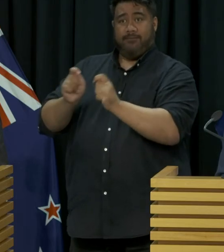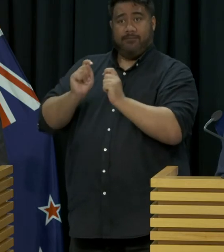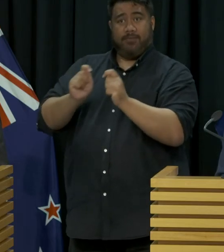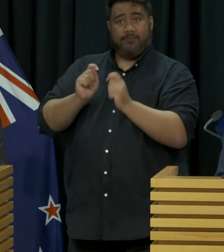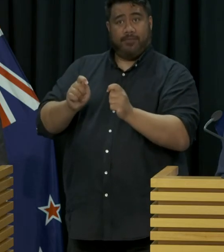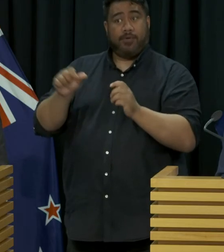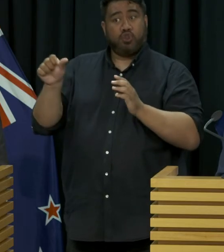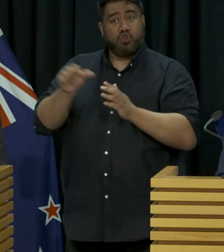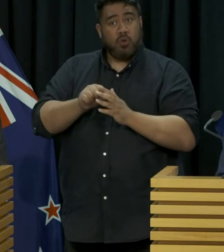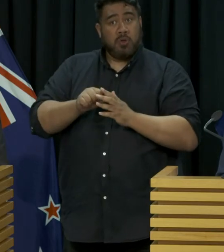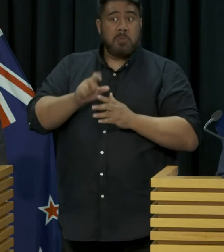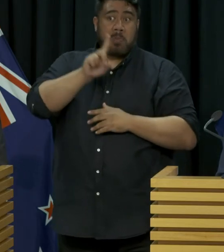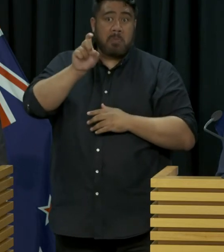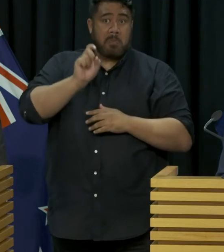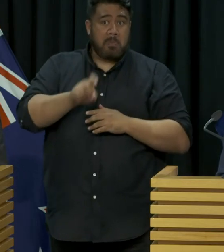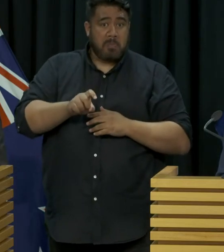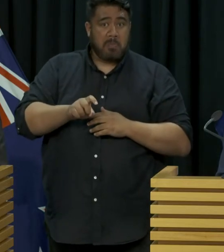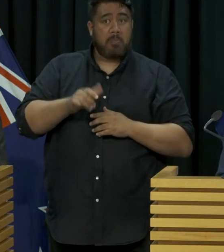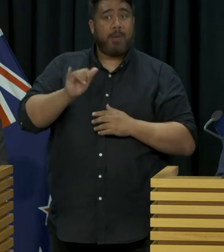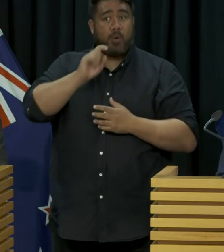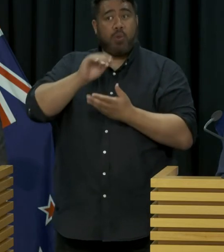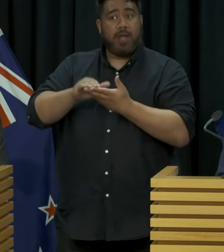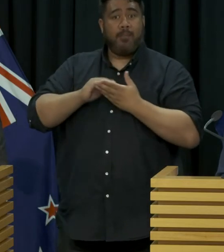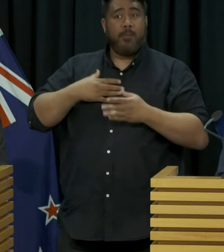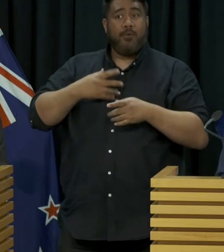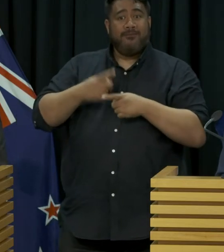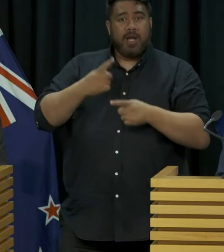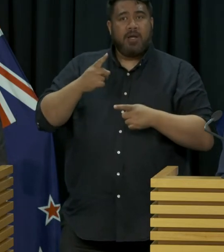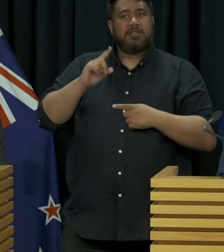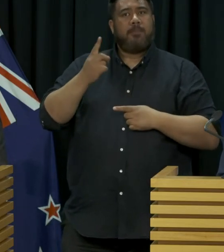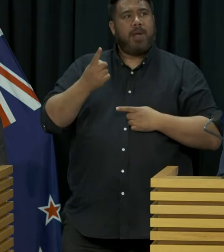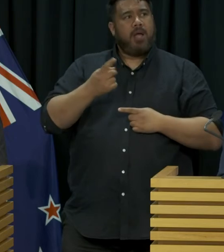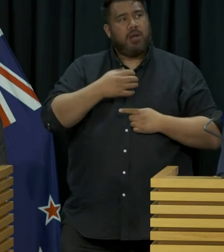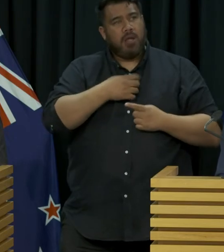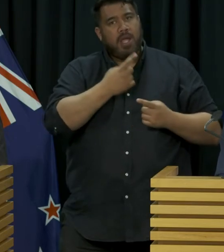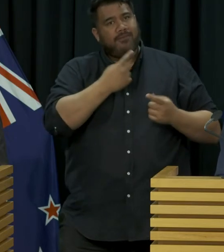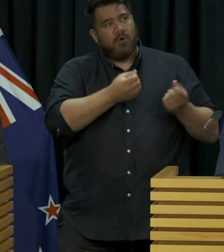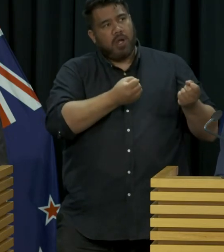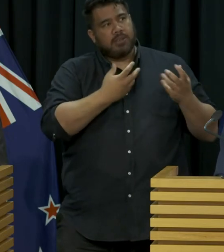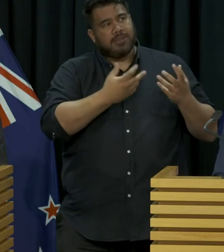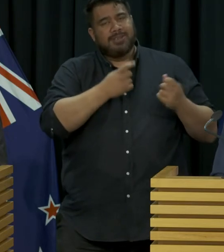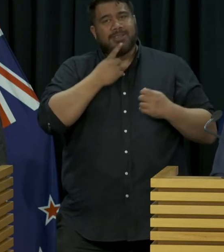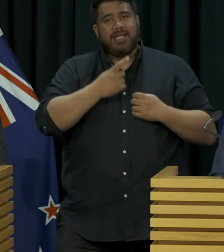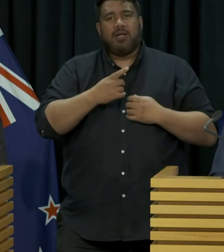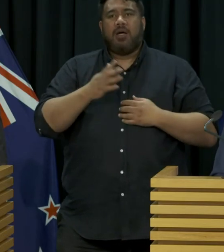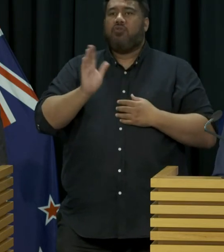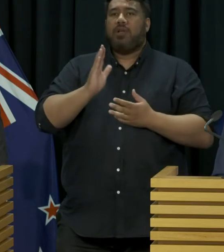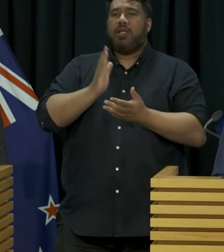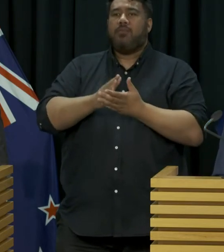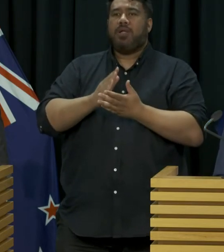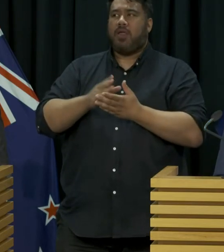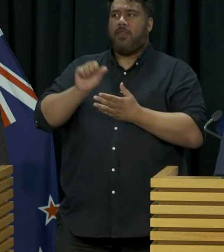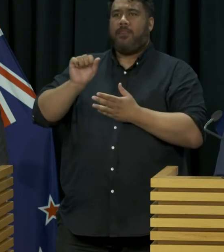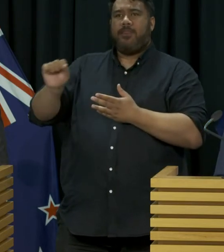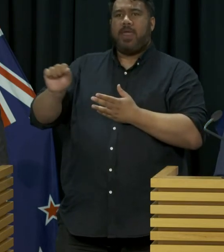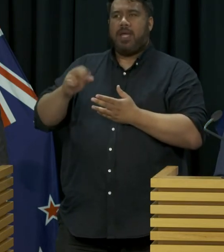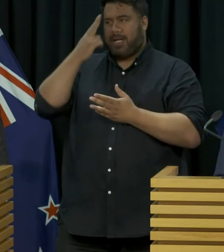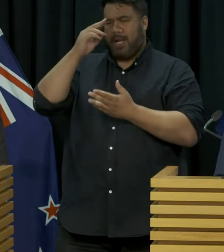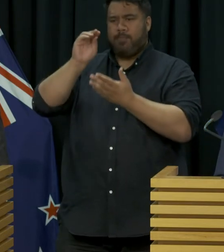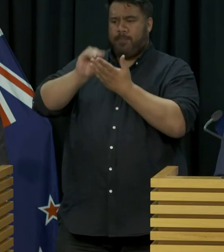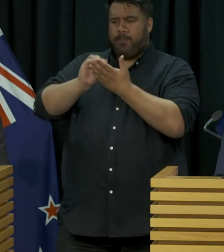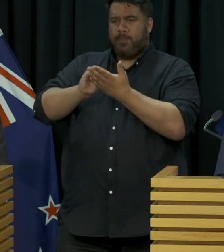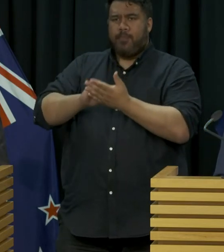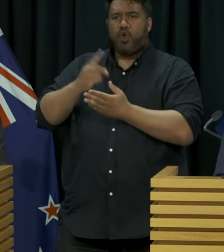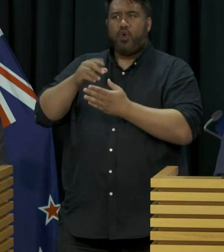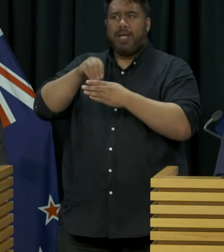port? Now that would speed up the process somewhat, but my understanding and the advice that I have had is that good records were kept of people who went onto the